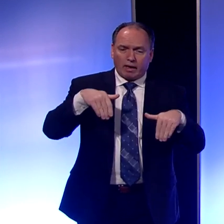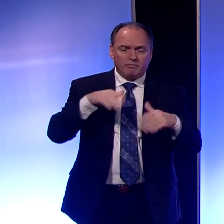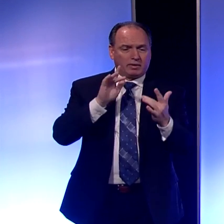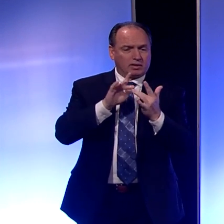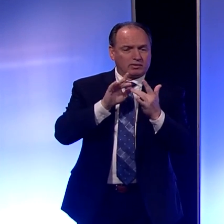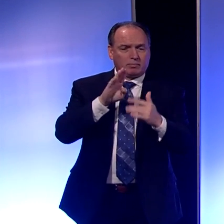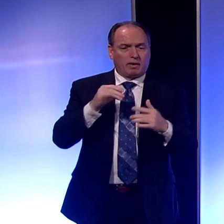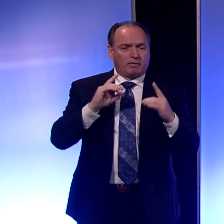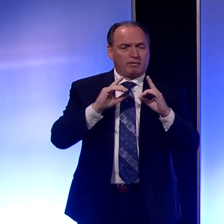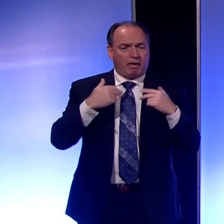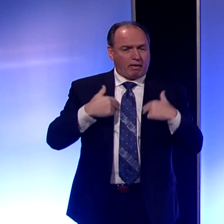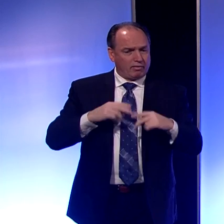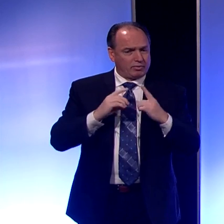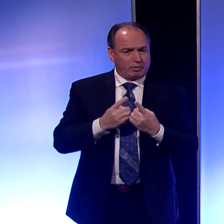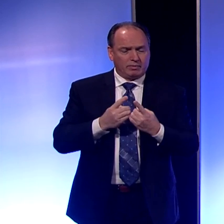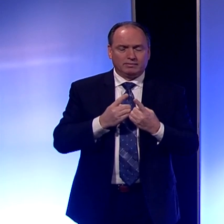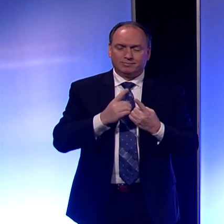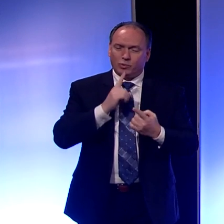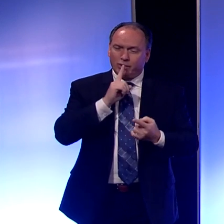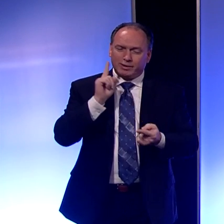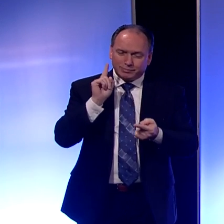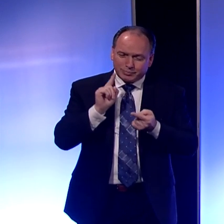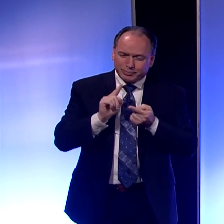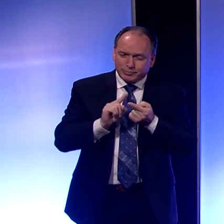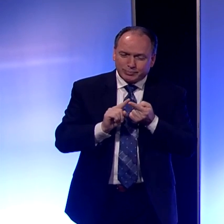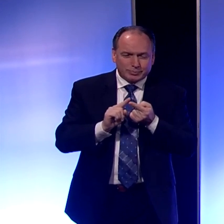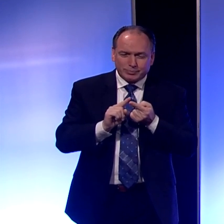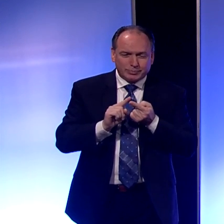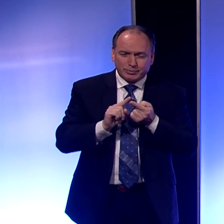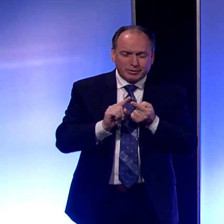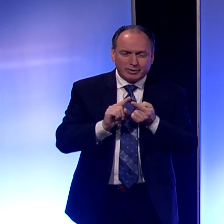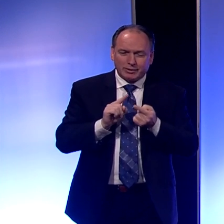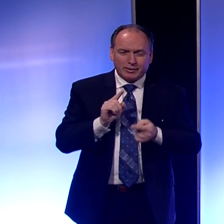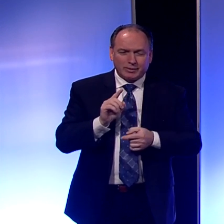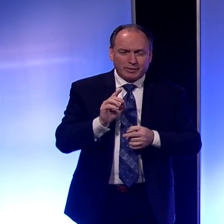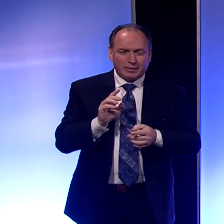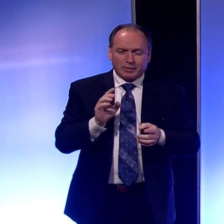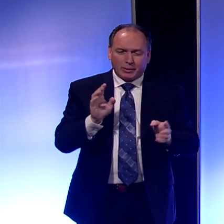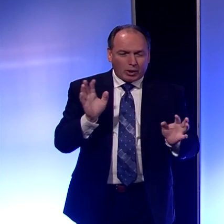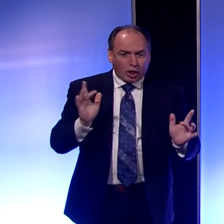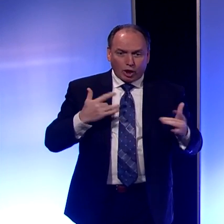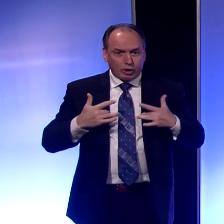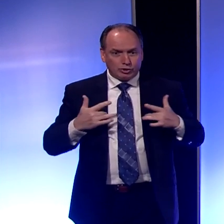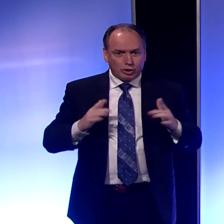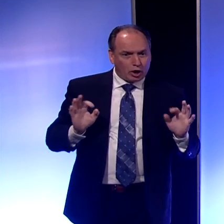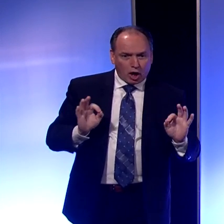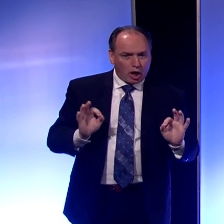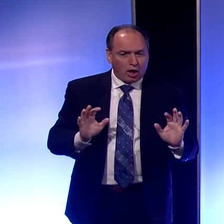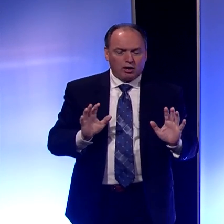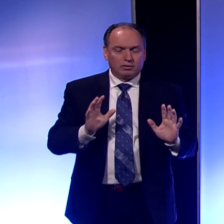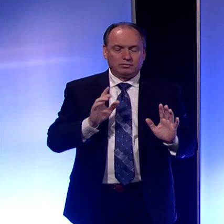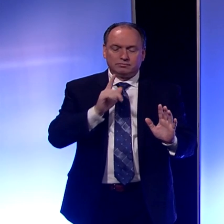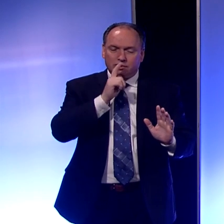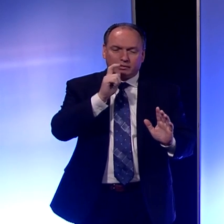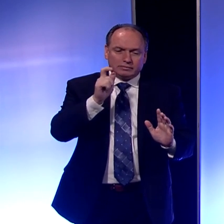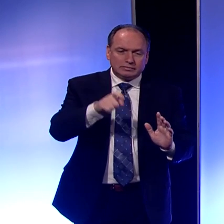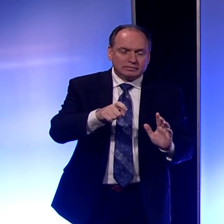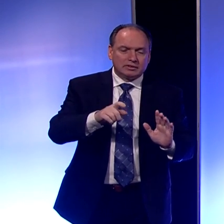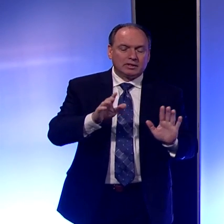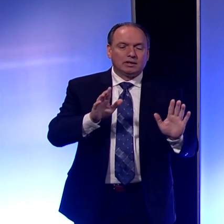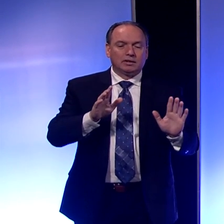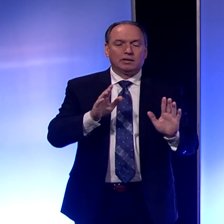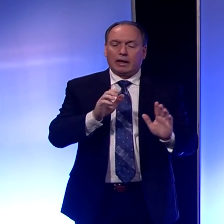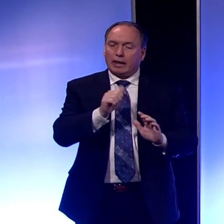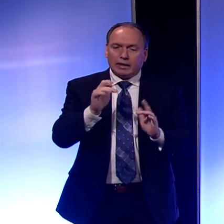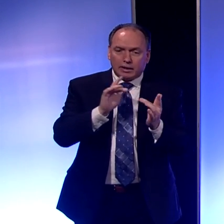there is an extremely low chance that you have to be concerned with this positive case. If you have been in contact with